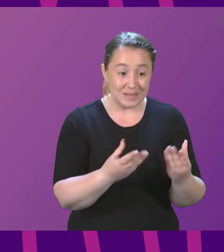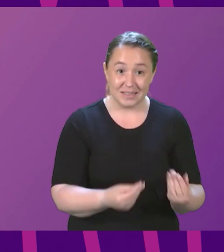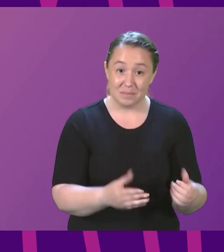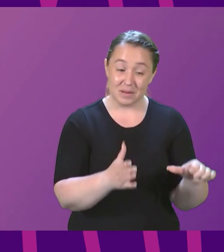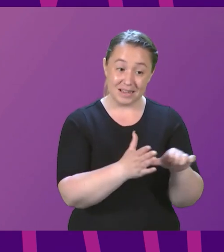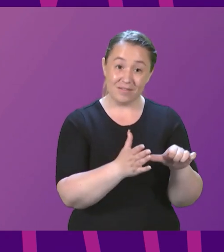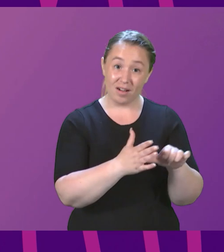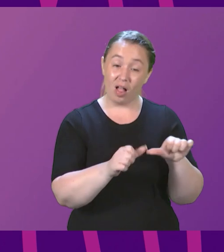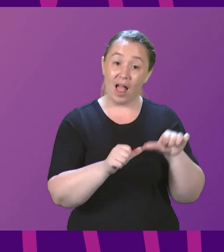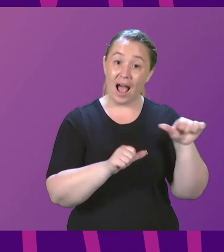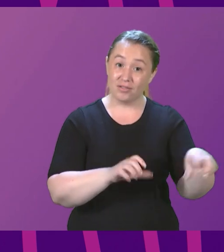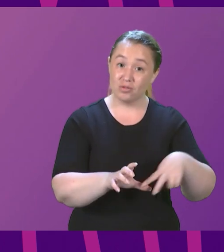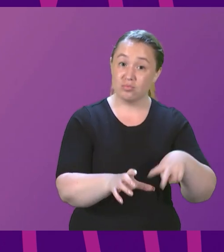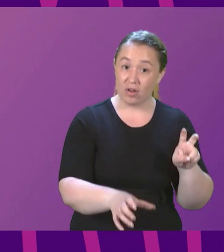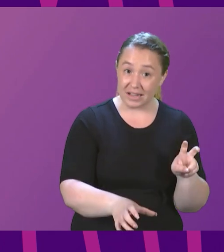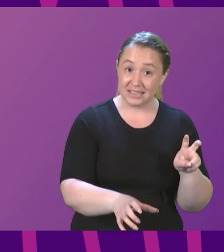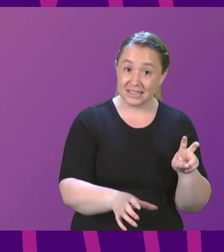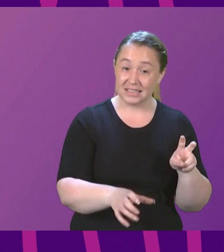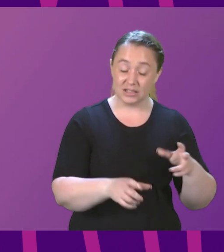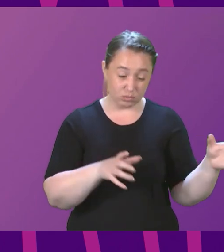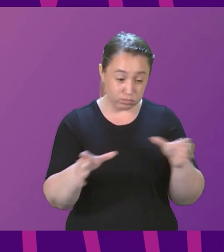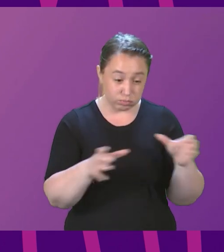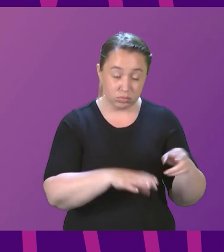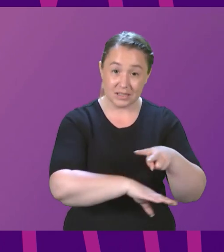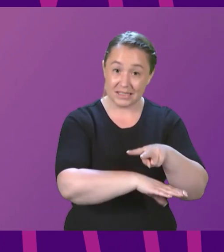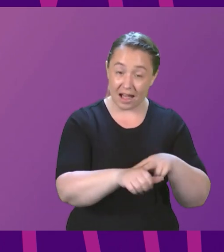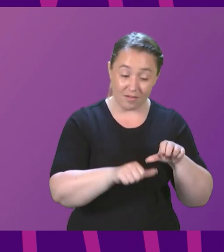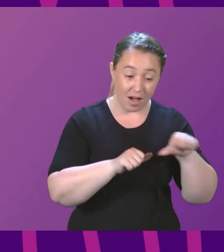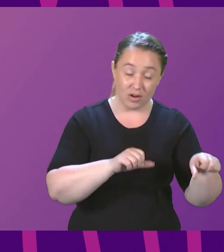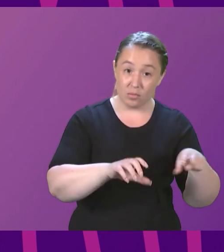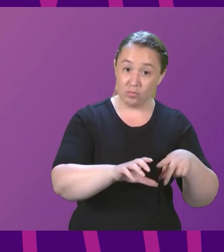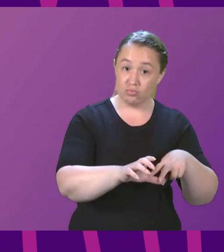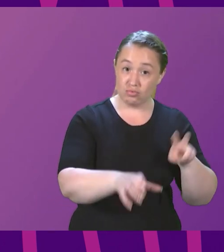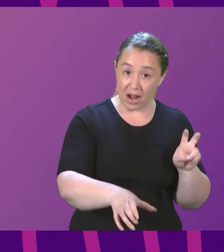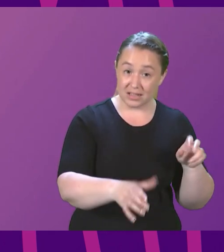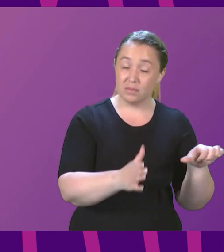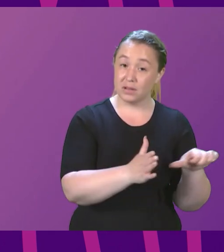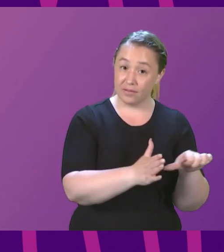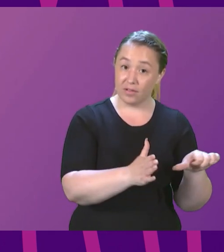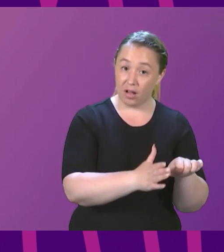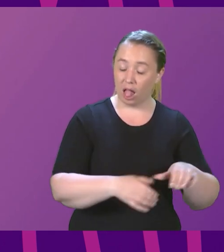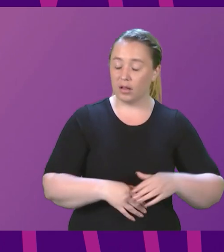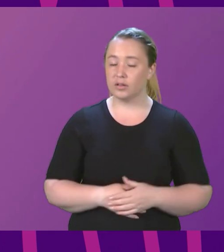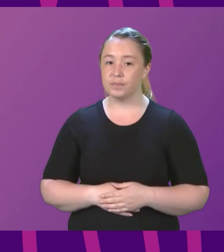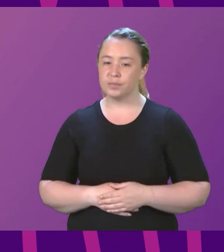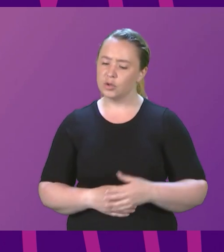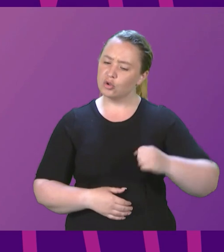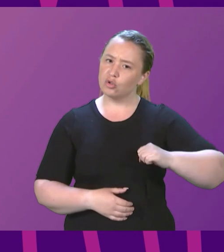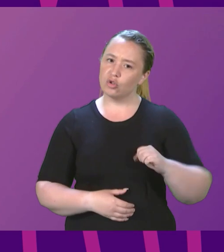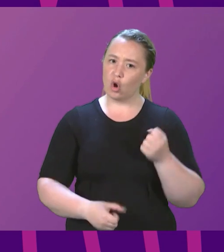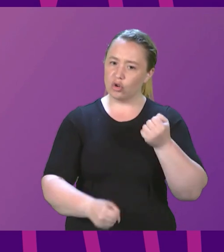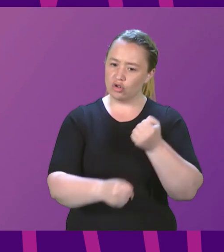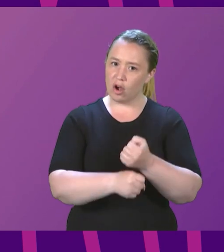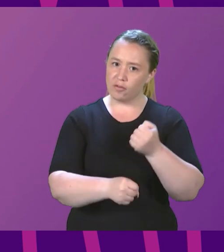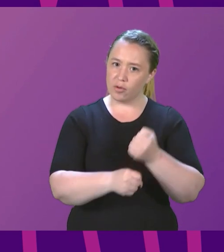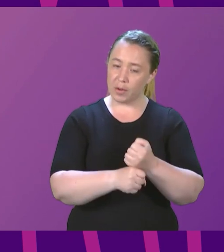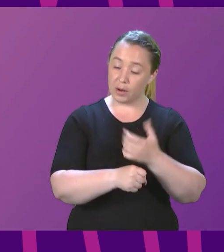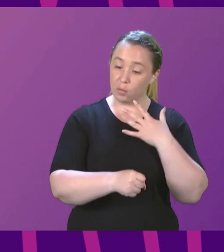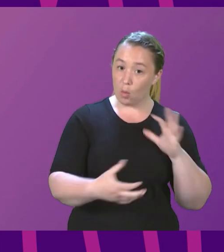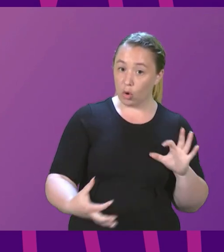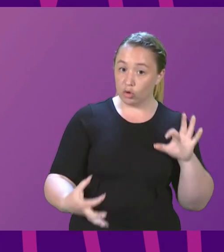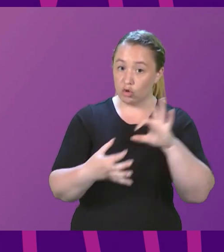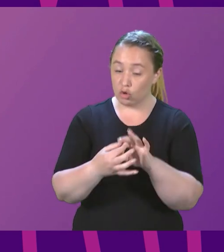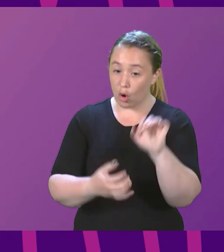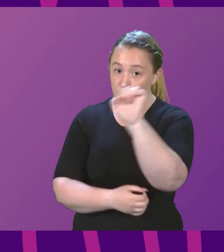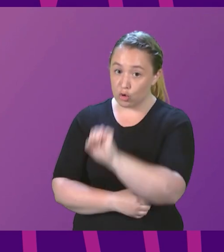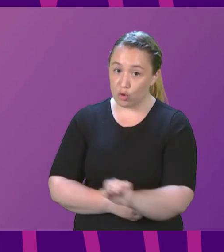first minister advise the Scottish government's plans to rejoin the European